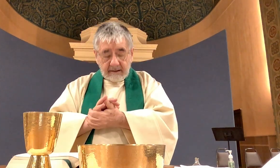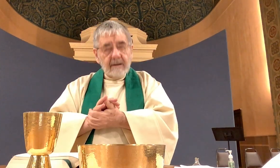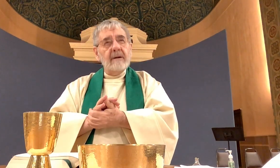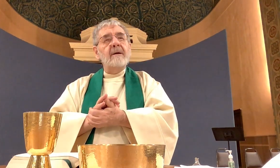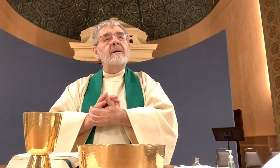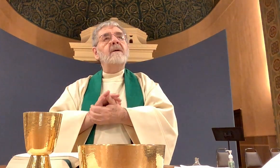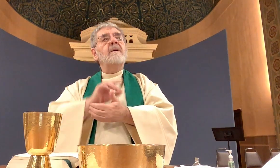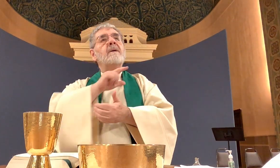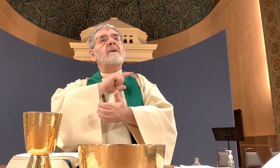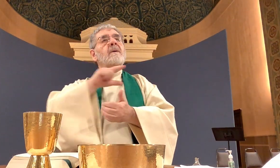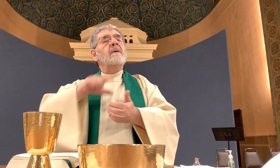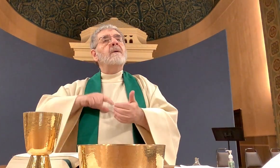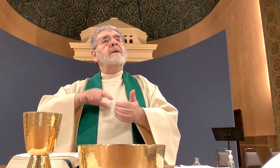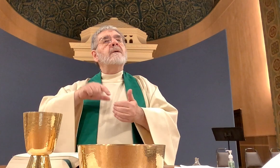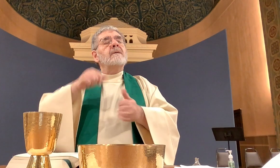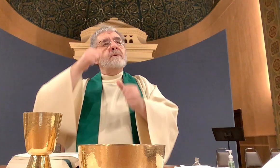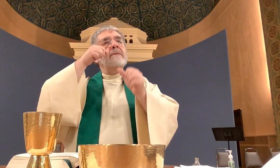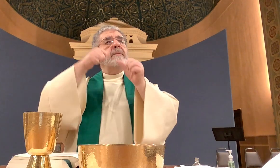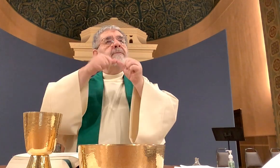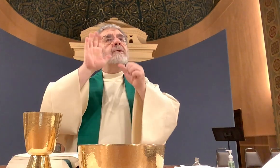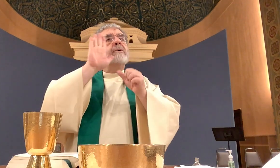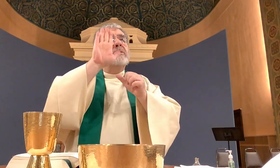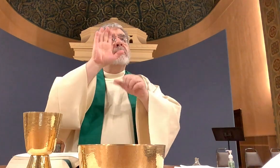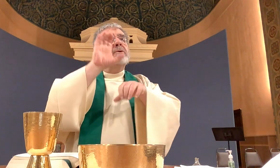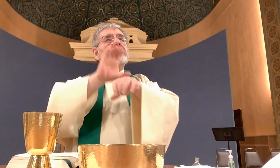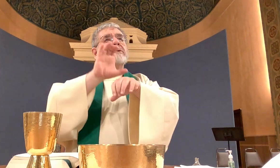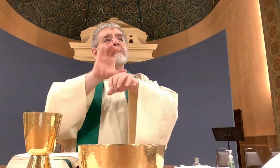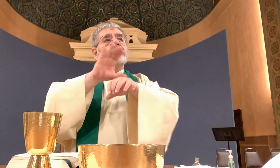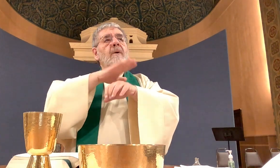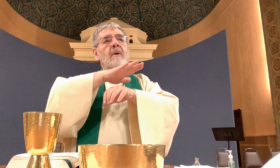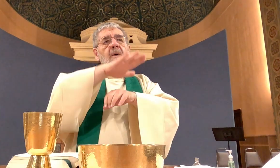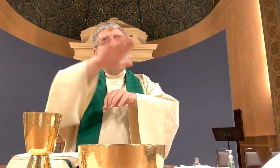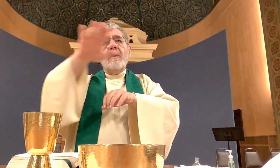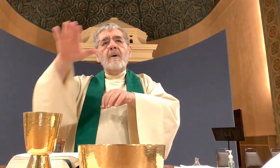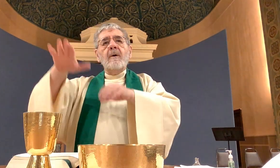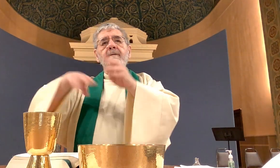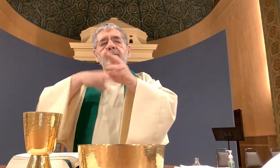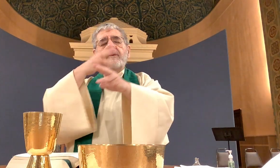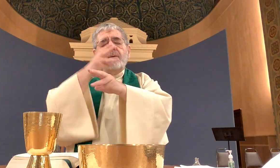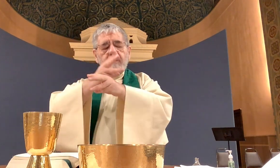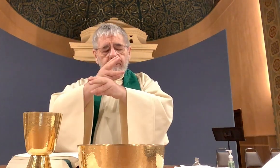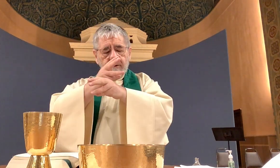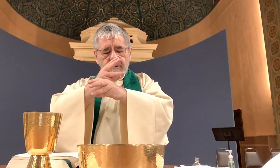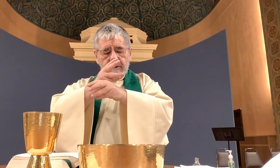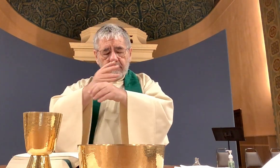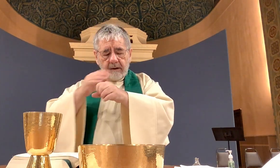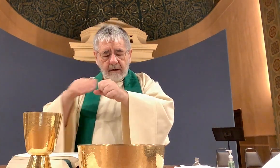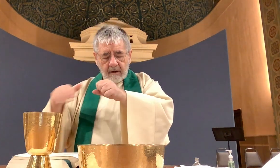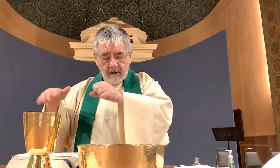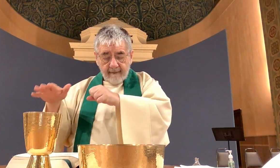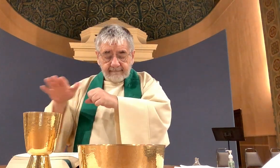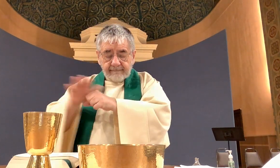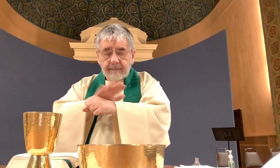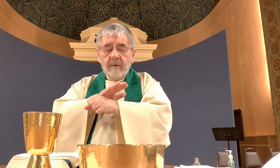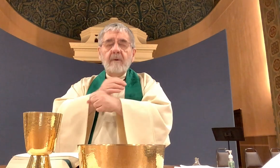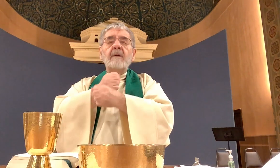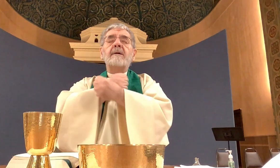remember Lord your church spread throughout the world and bring her to the fullness of